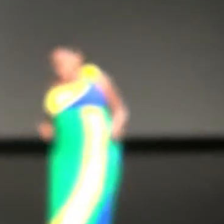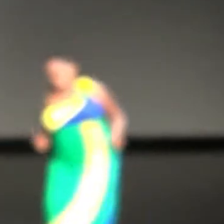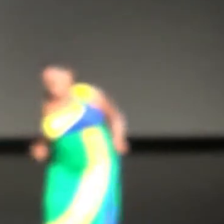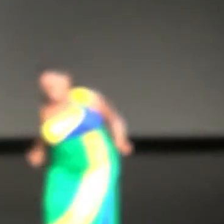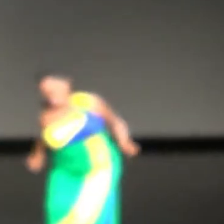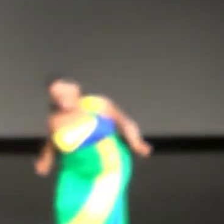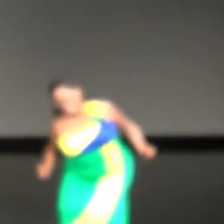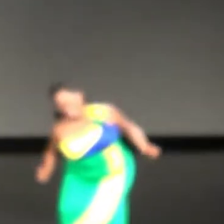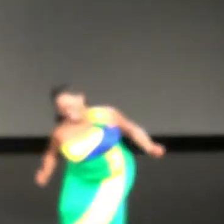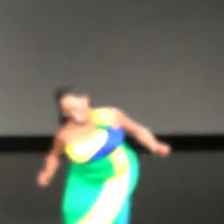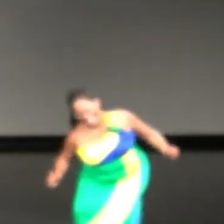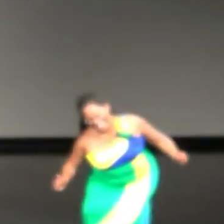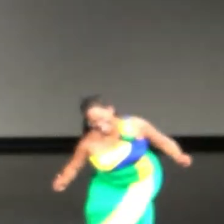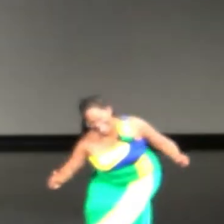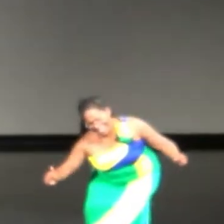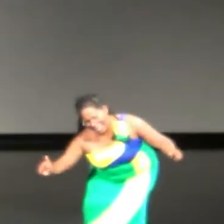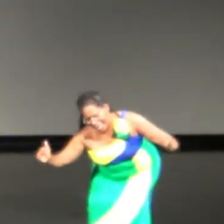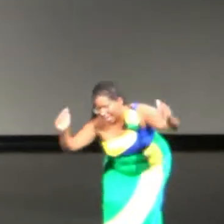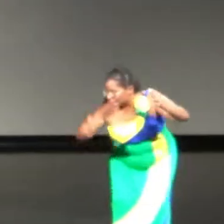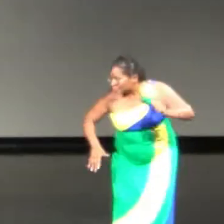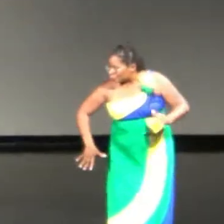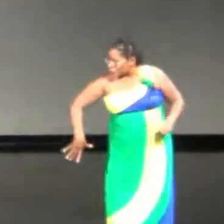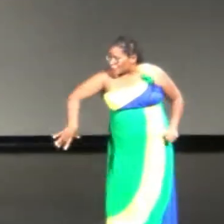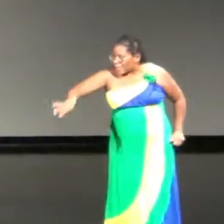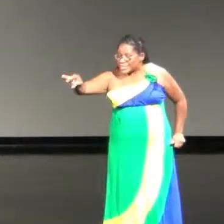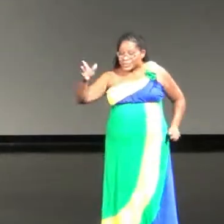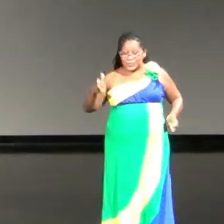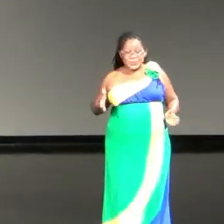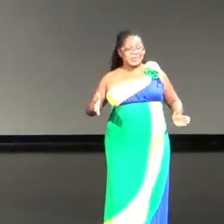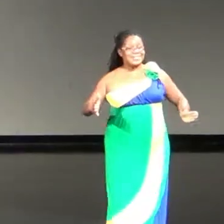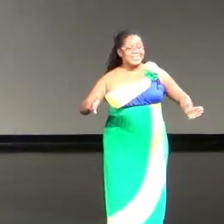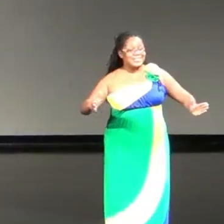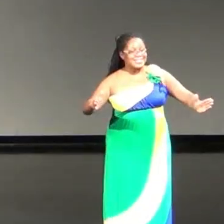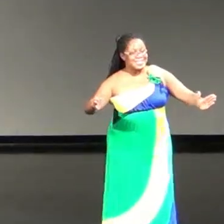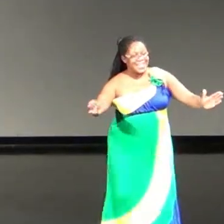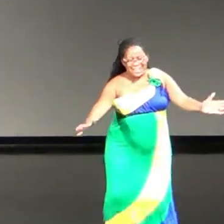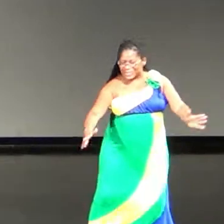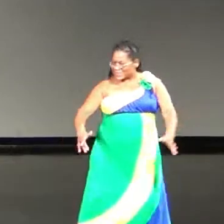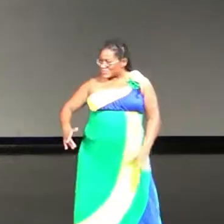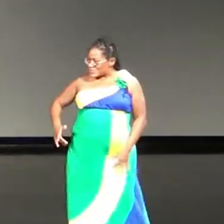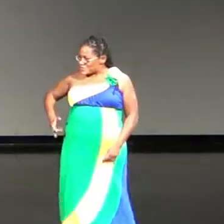to find a way to